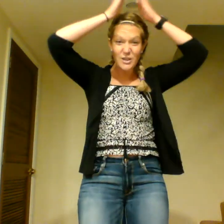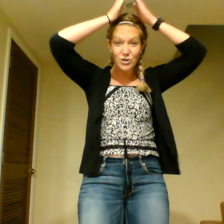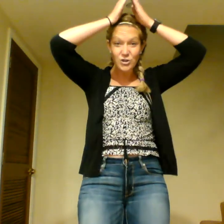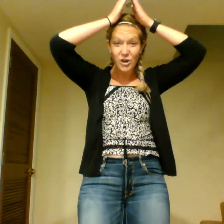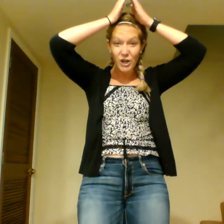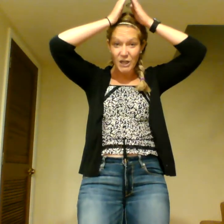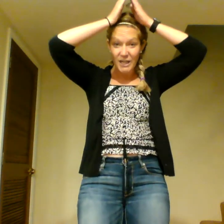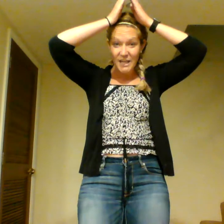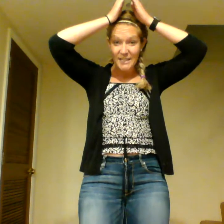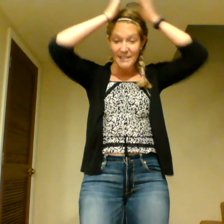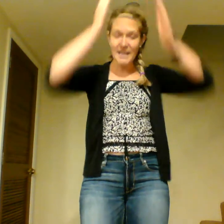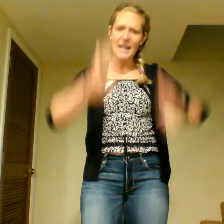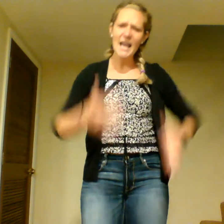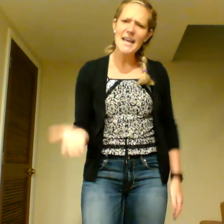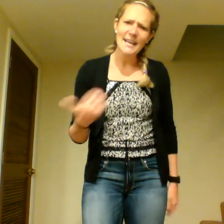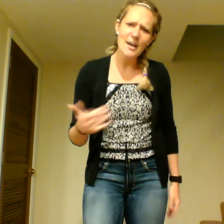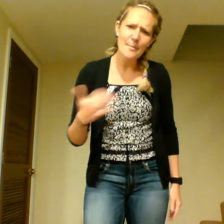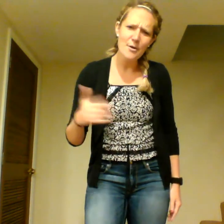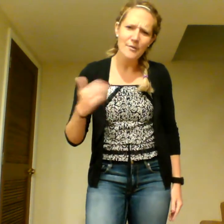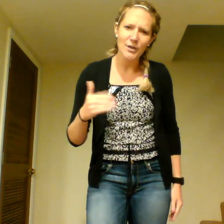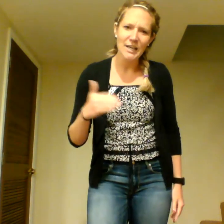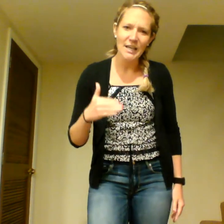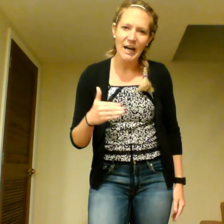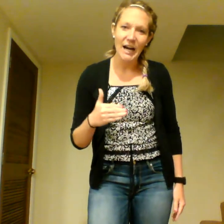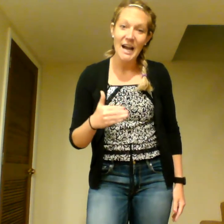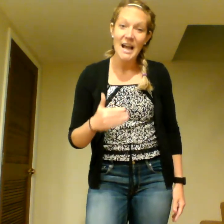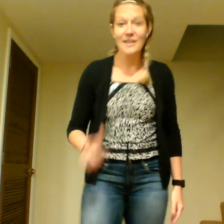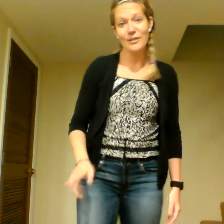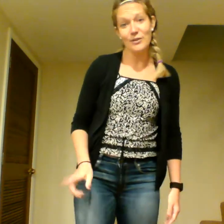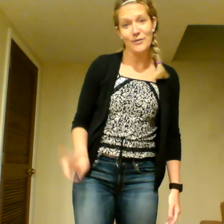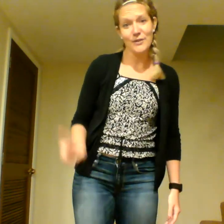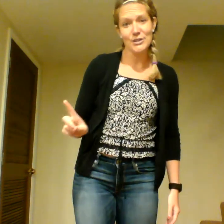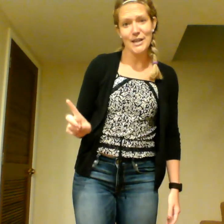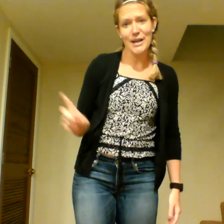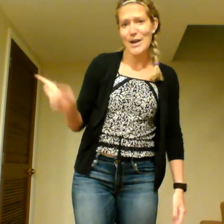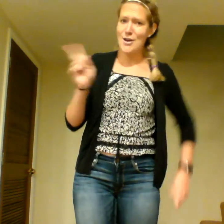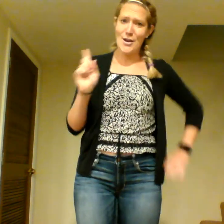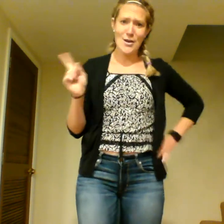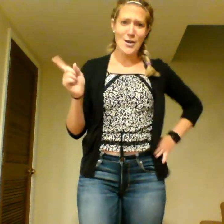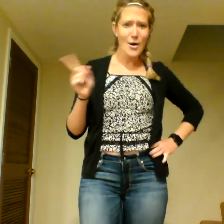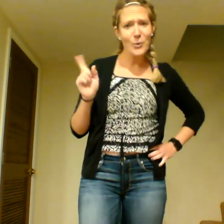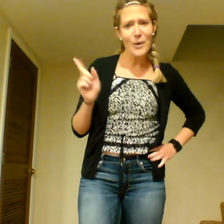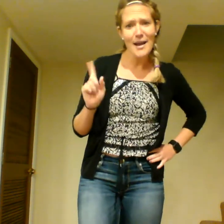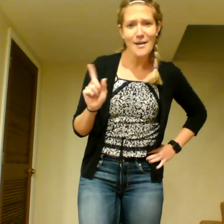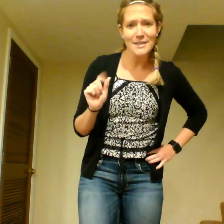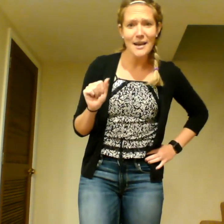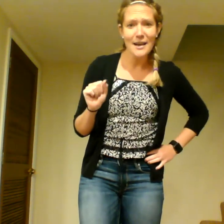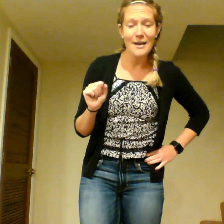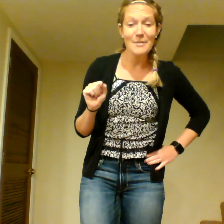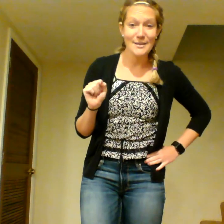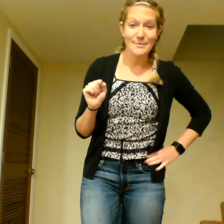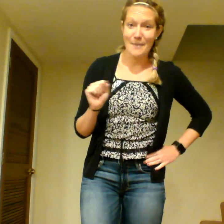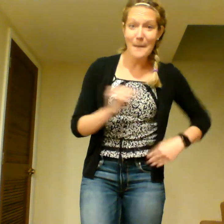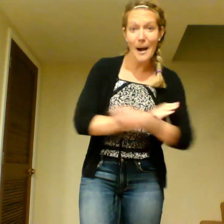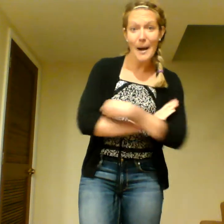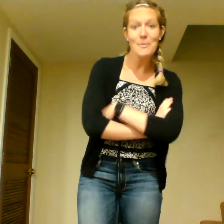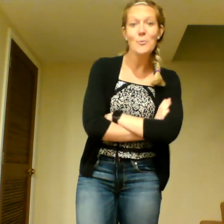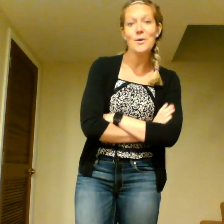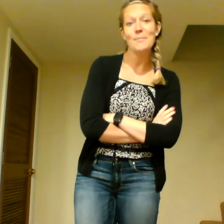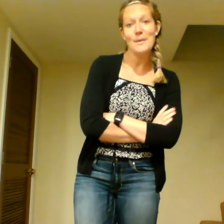shark said, hey, come over here. And the little fish said, no way, Jose, because my mom would be